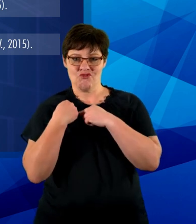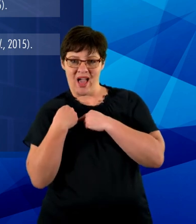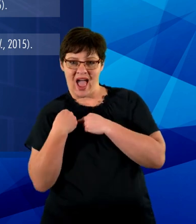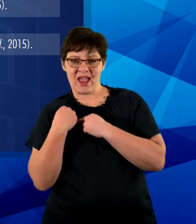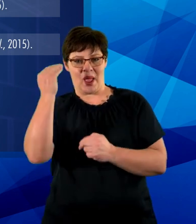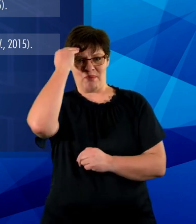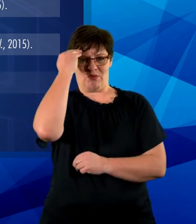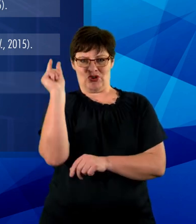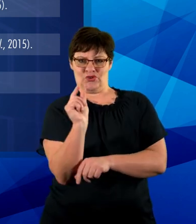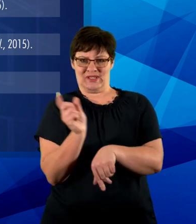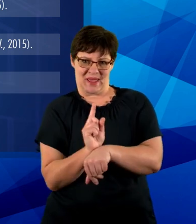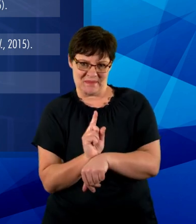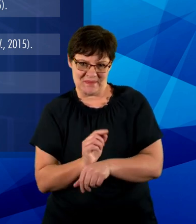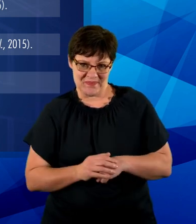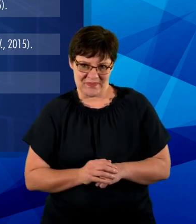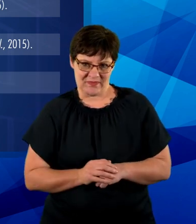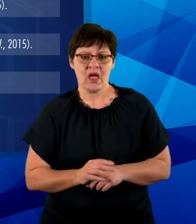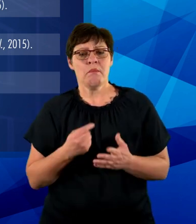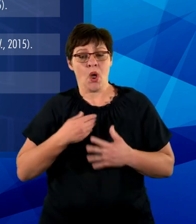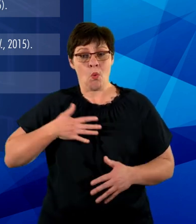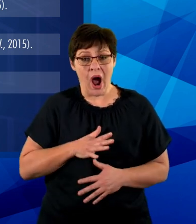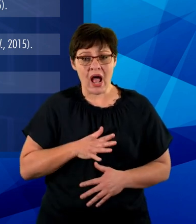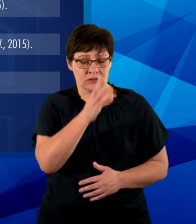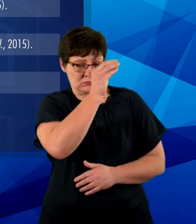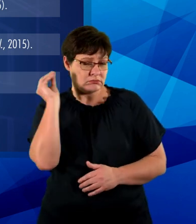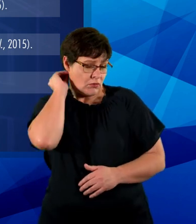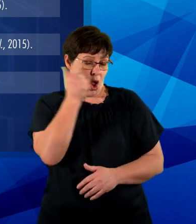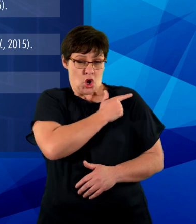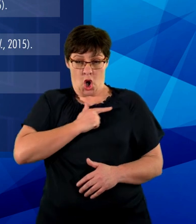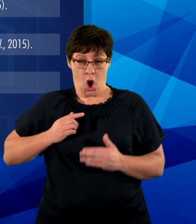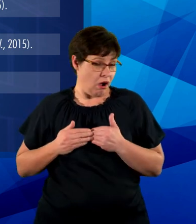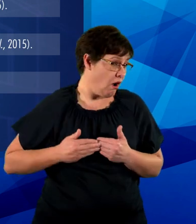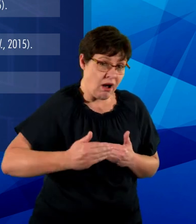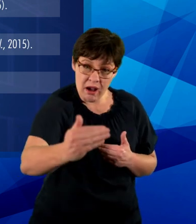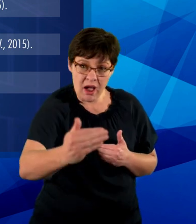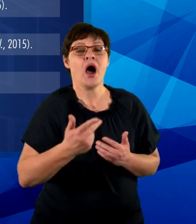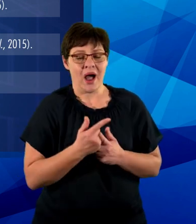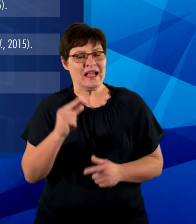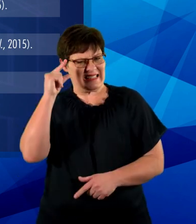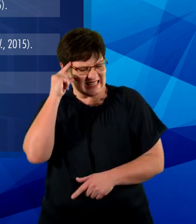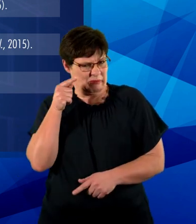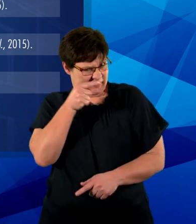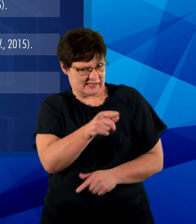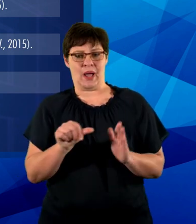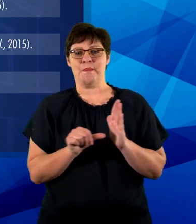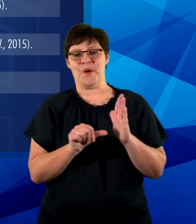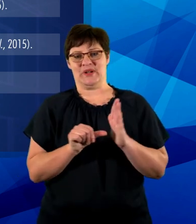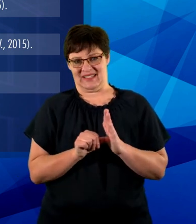So, for long-term retention of studied material sleep remains essential. Finally,